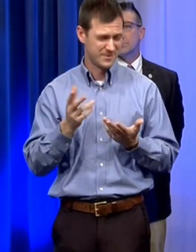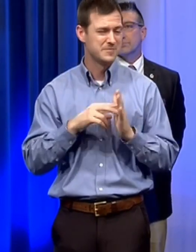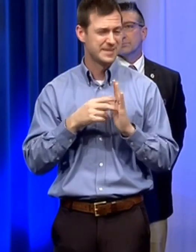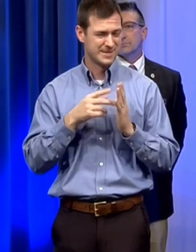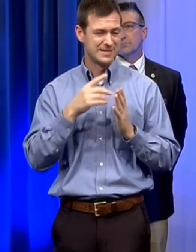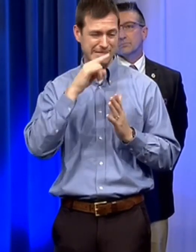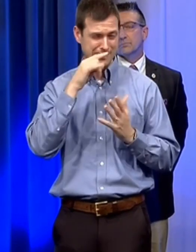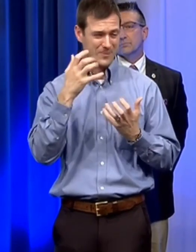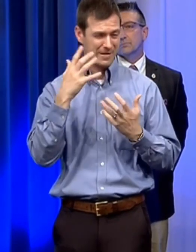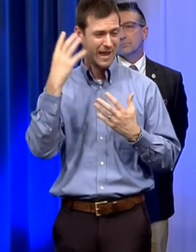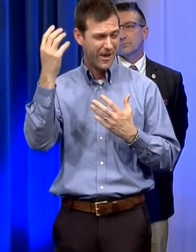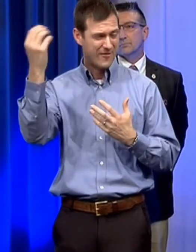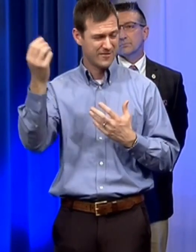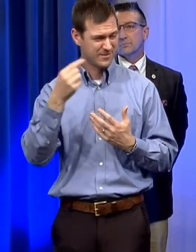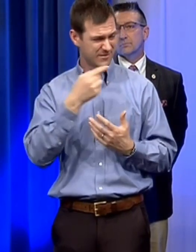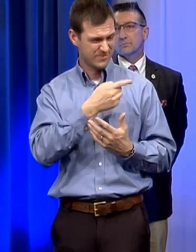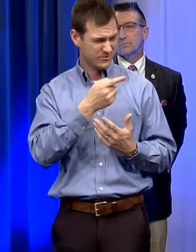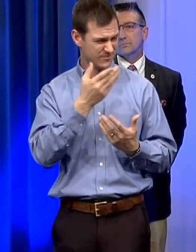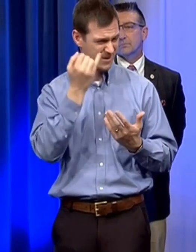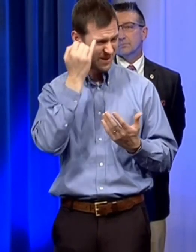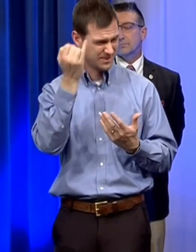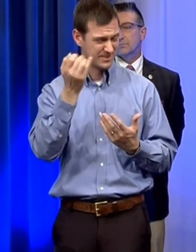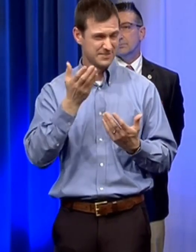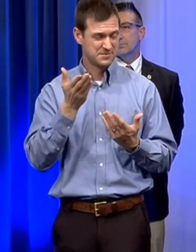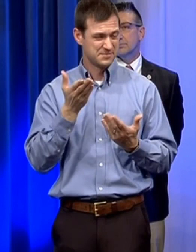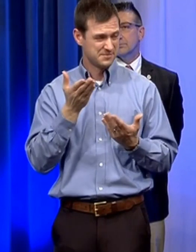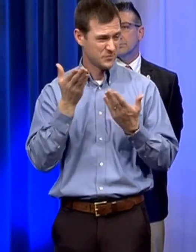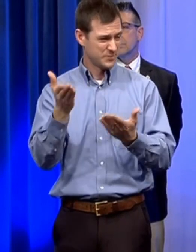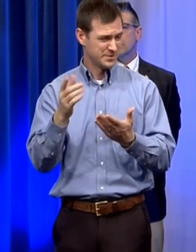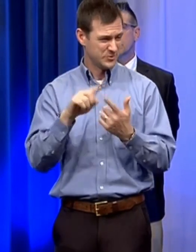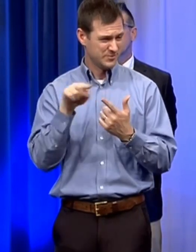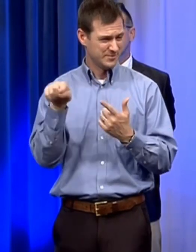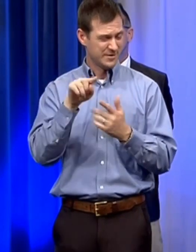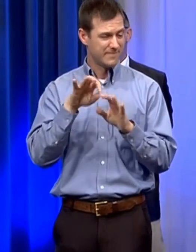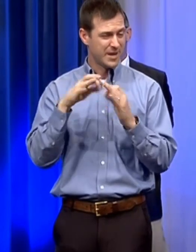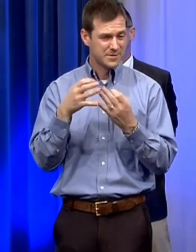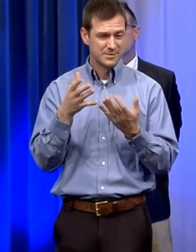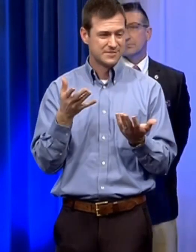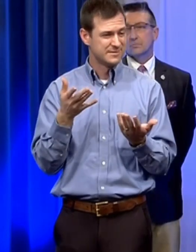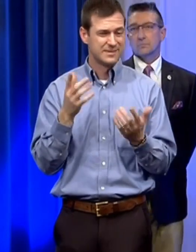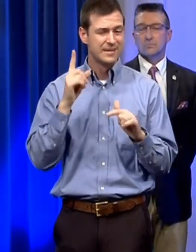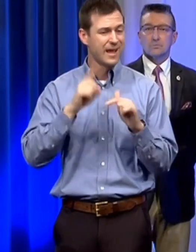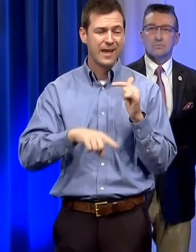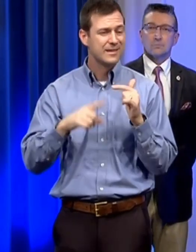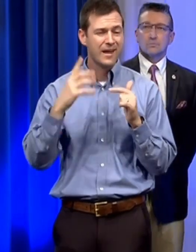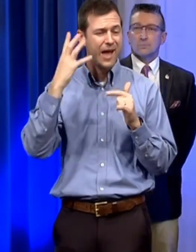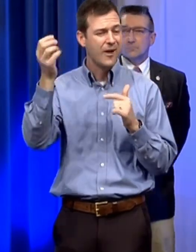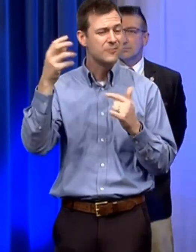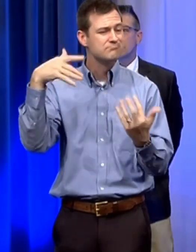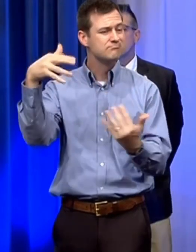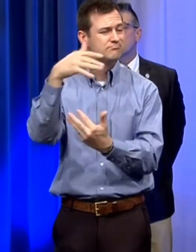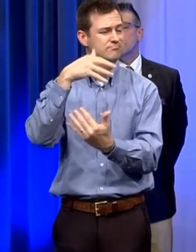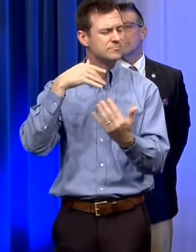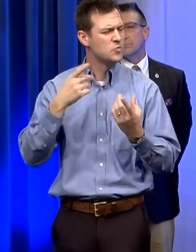something what do you suggest parents and families do with this nice weather but they can't get out and actually be